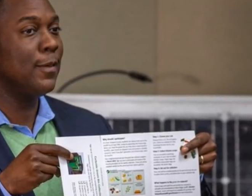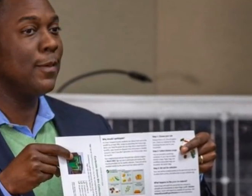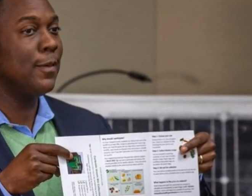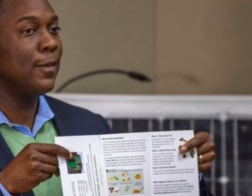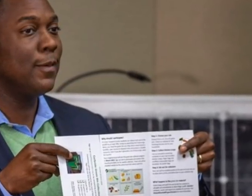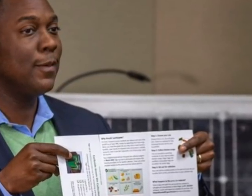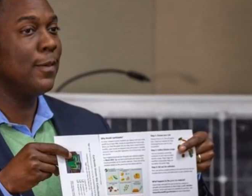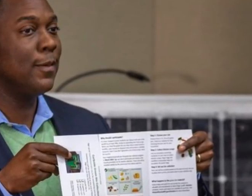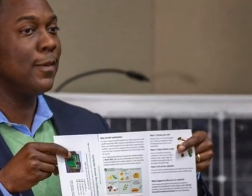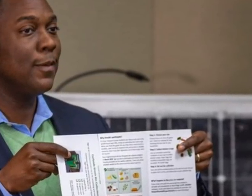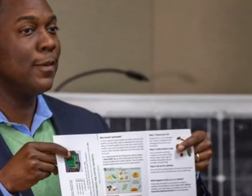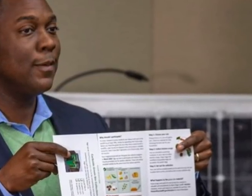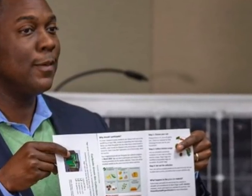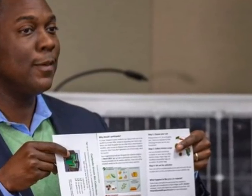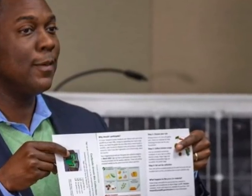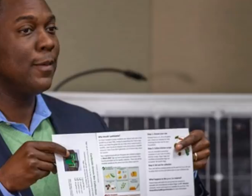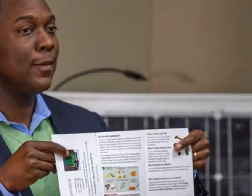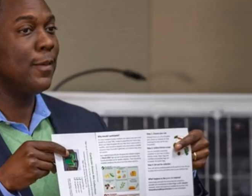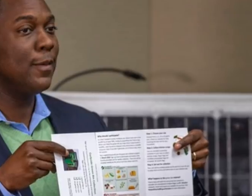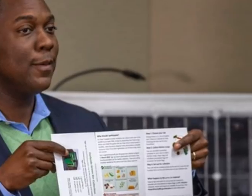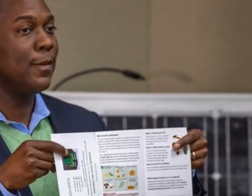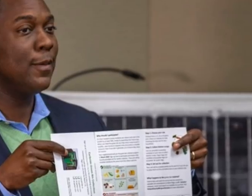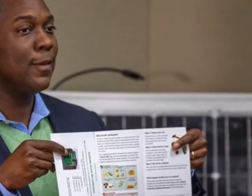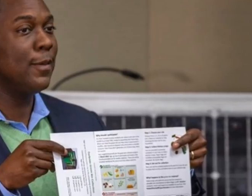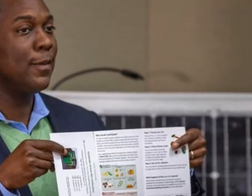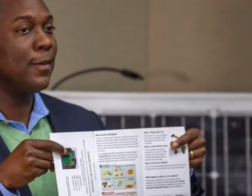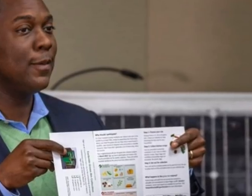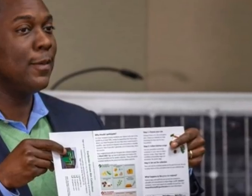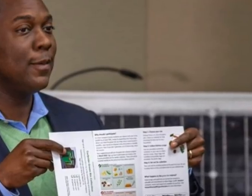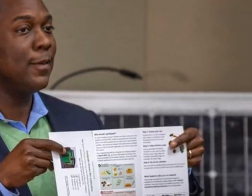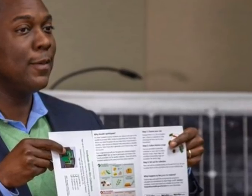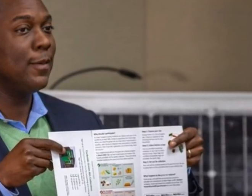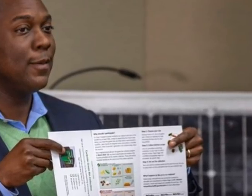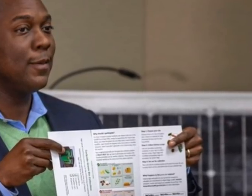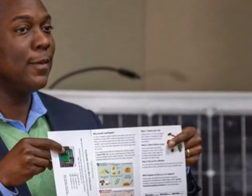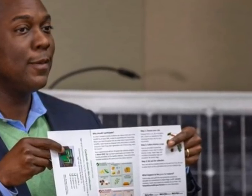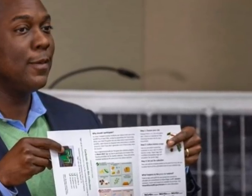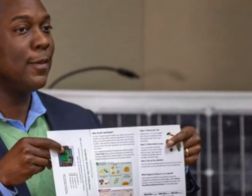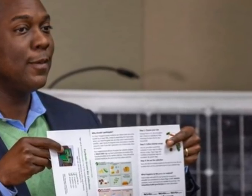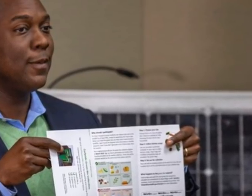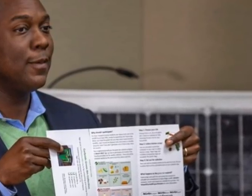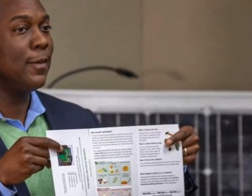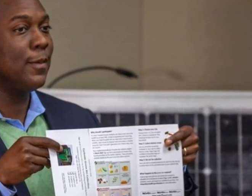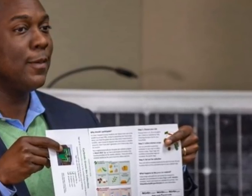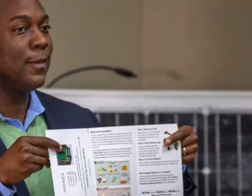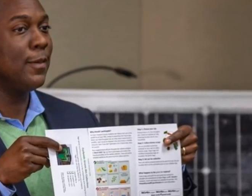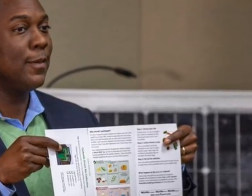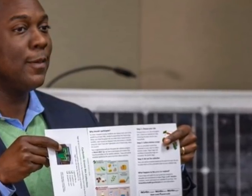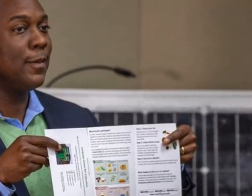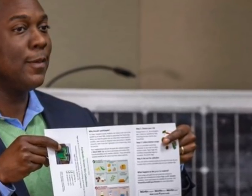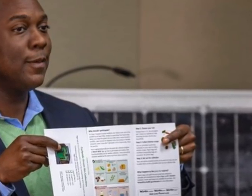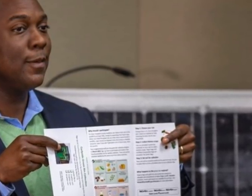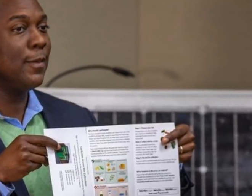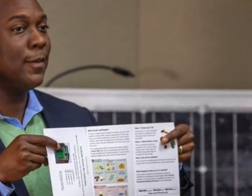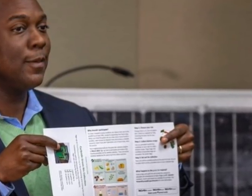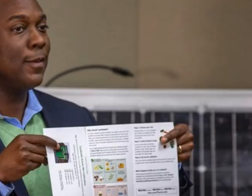bipartisan campaign that includes over 3,500 representatives from all 50 states.